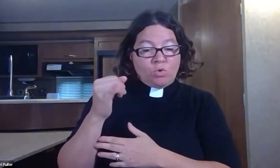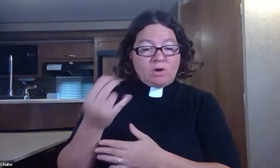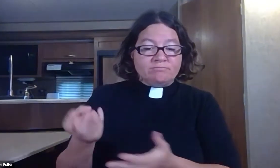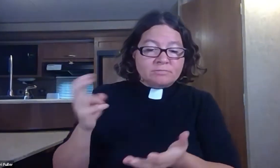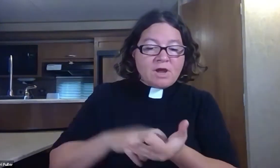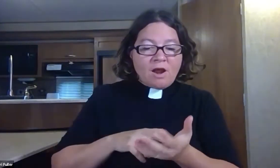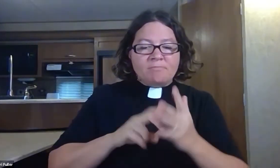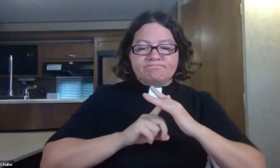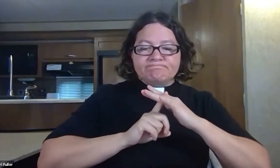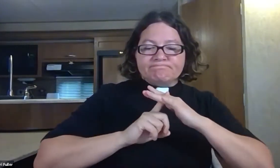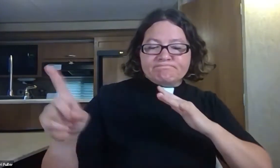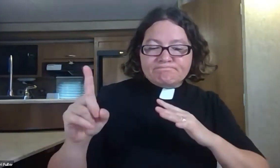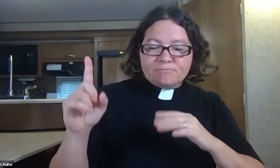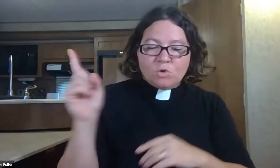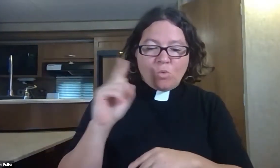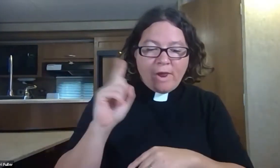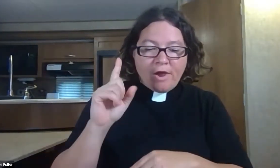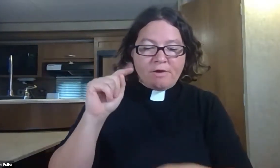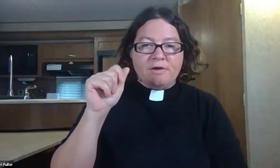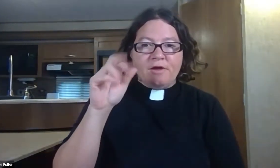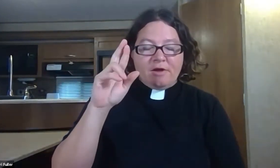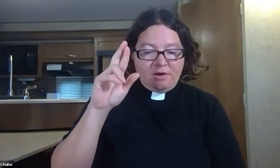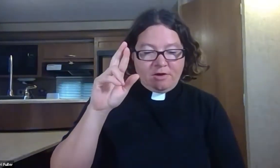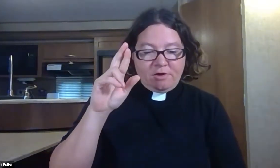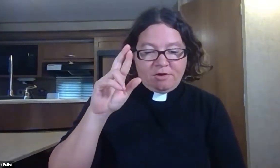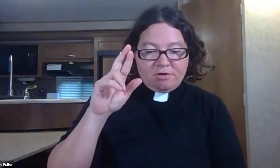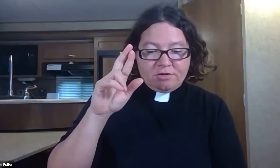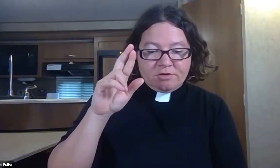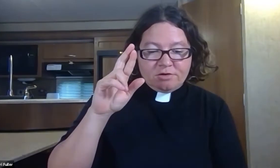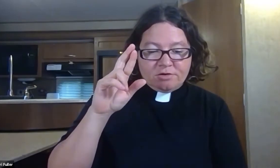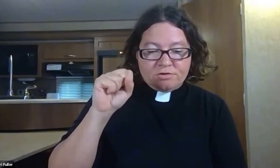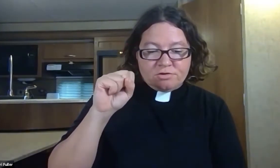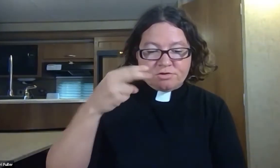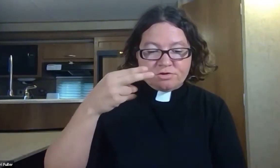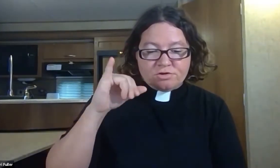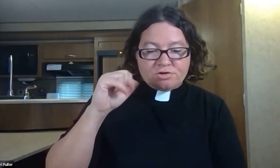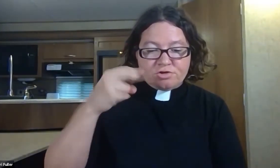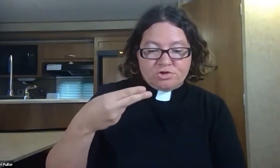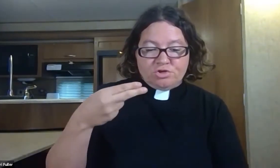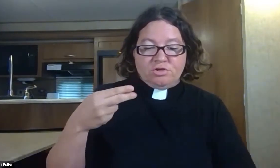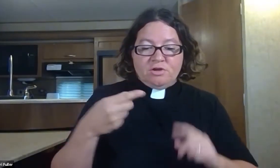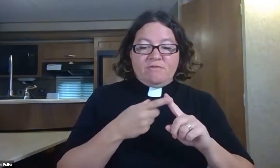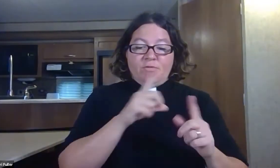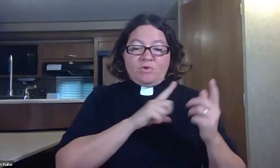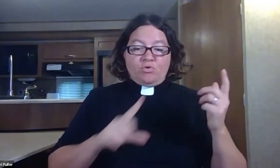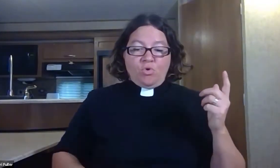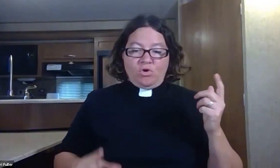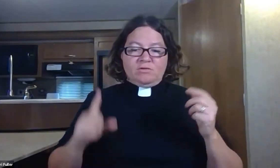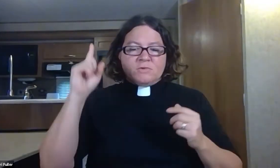So Jonah got up to flee, to Tarshish, to flee from the Lord.